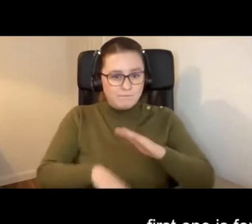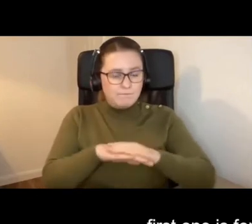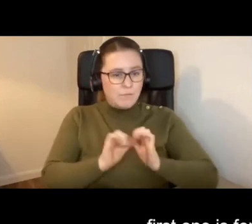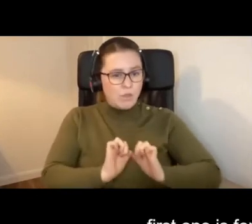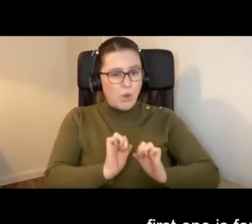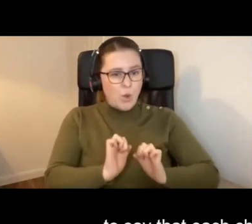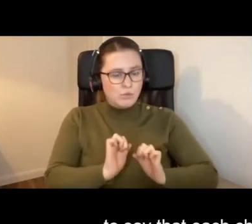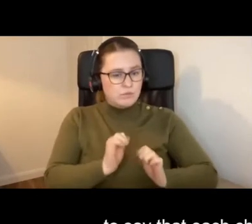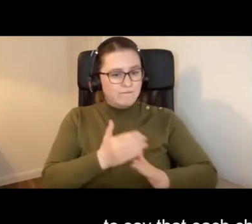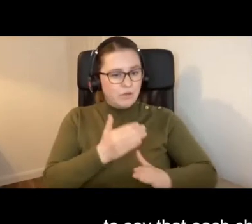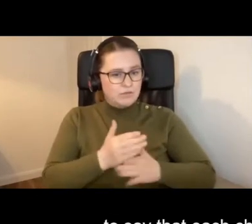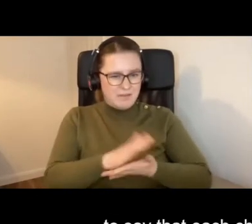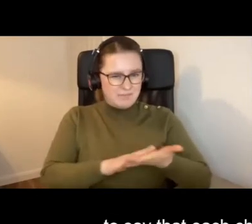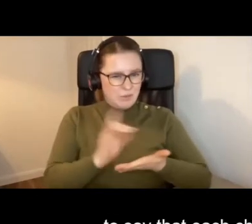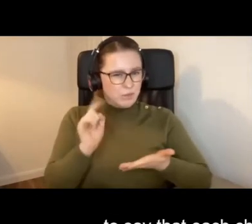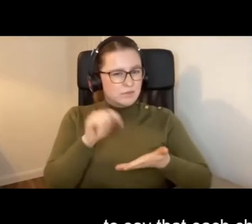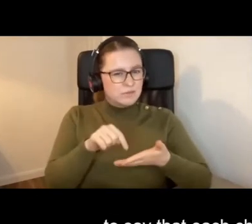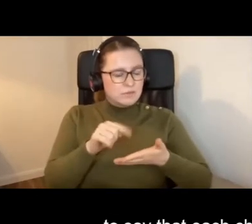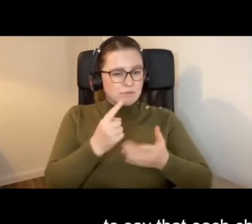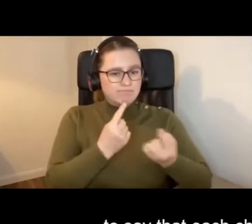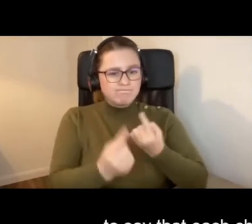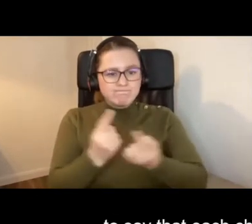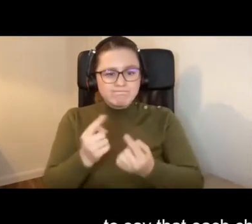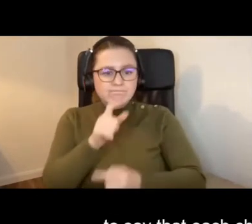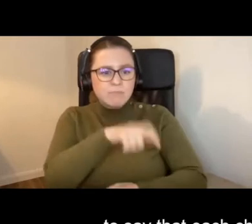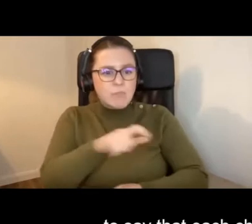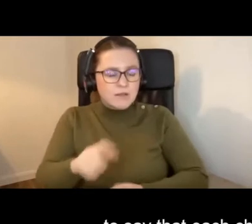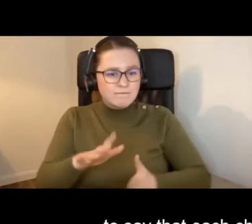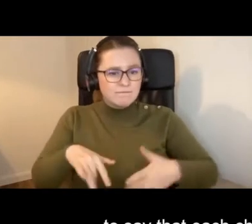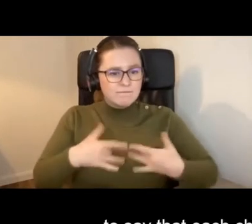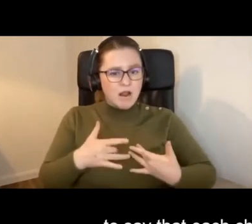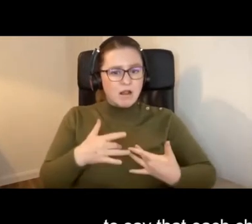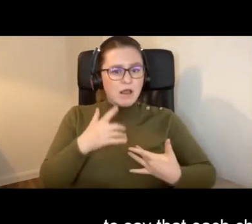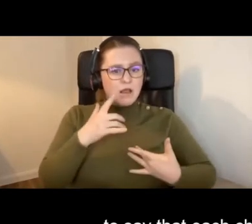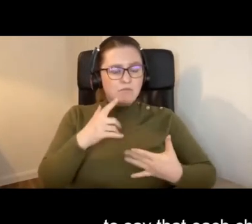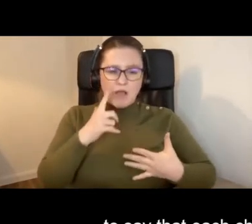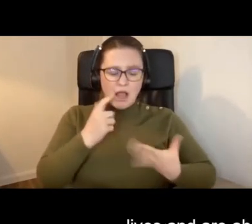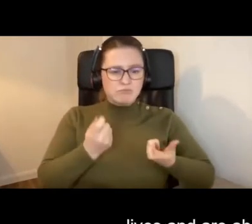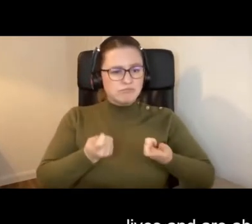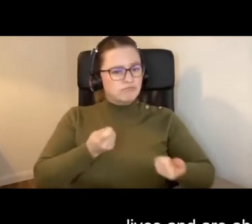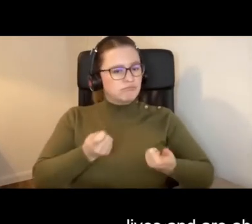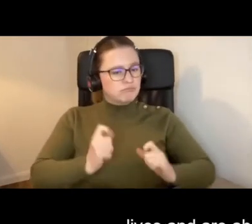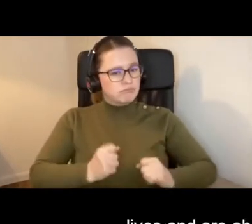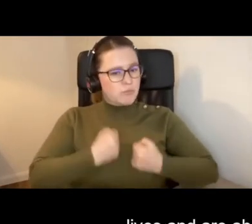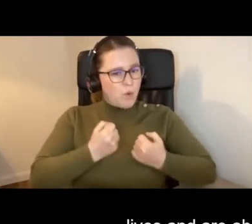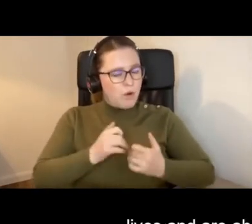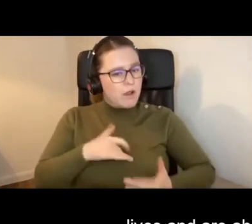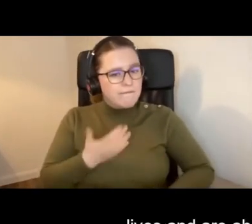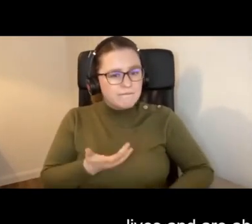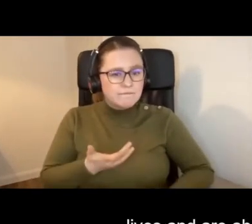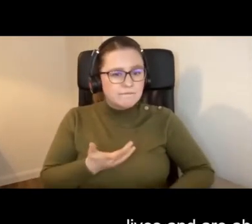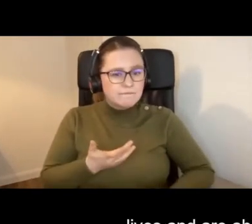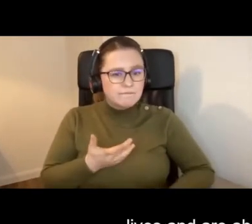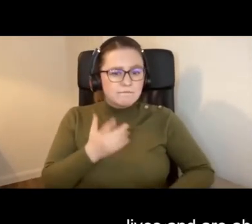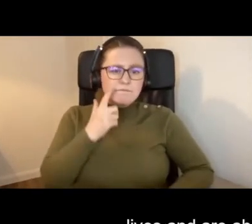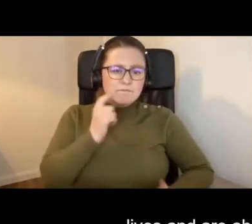That is to say that each child or young person feels a sense of agency in their own lives and are